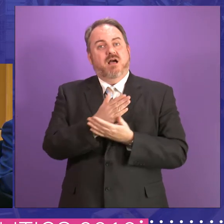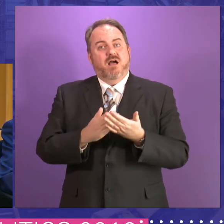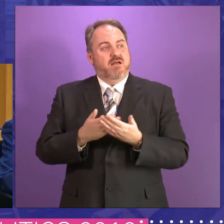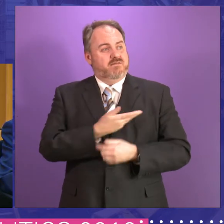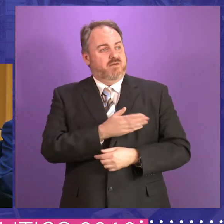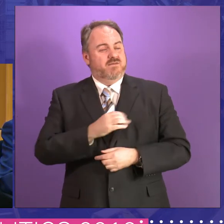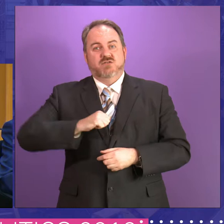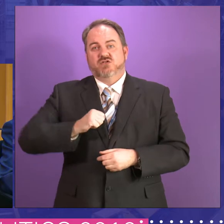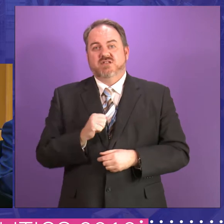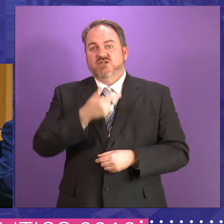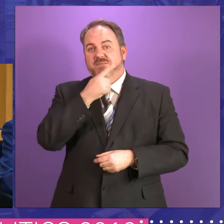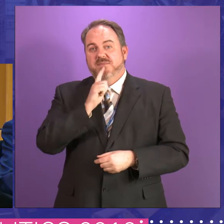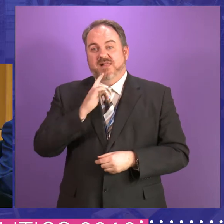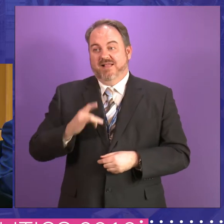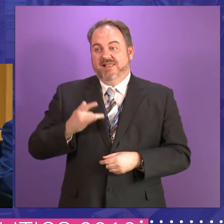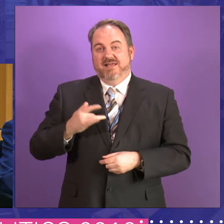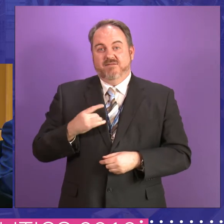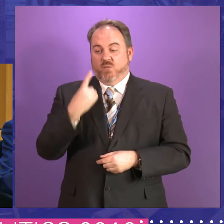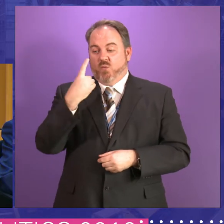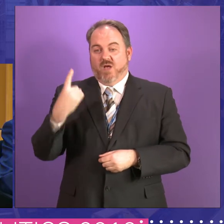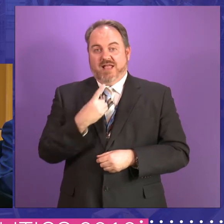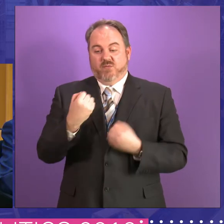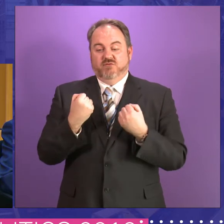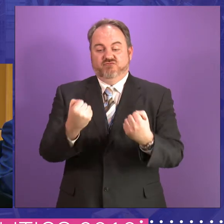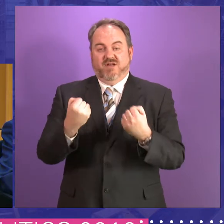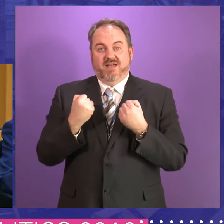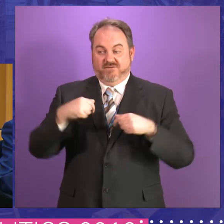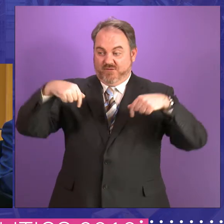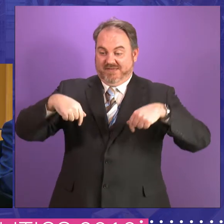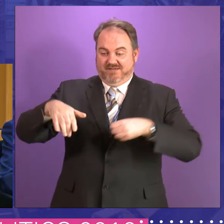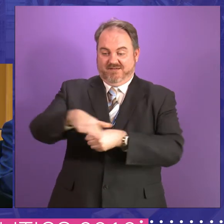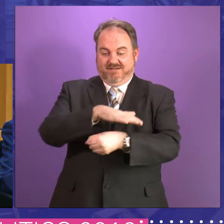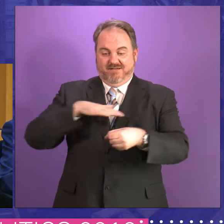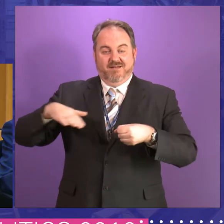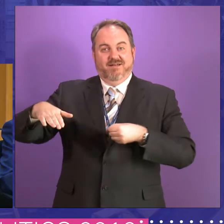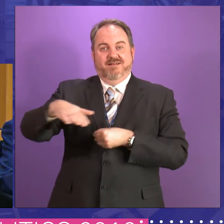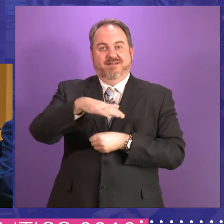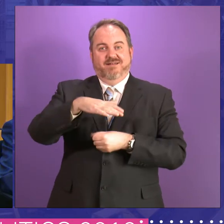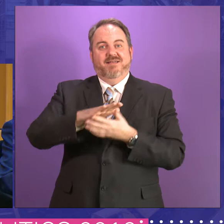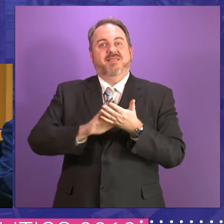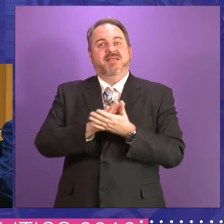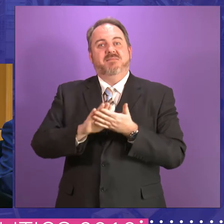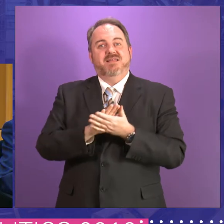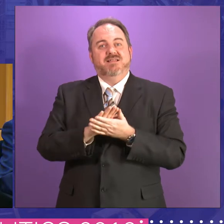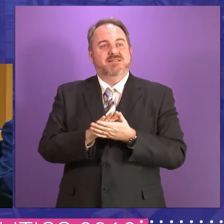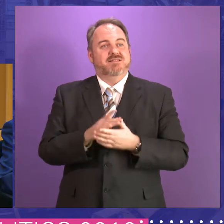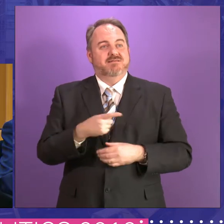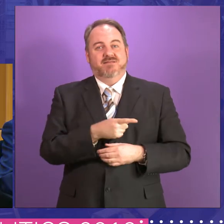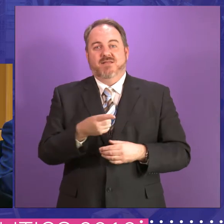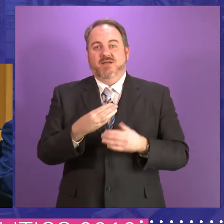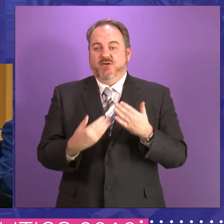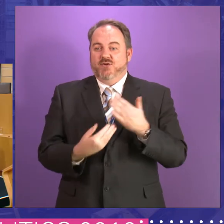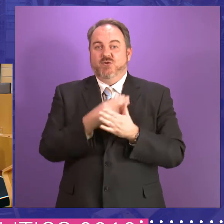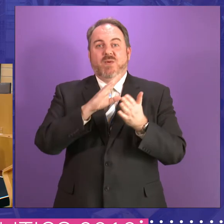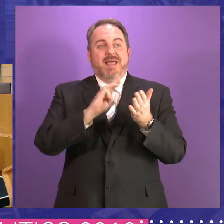is within an hour's journey of the Scottish Parliament. And even if we wanted to, the new MSPs will never be able to